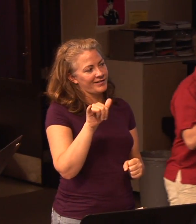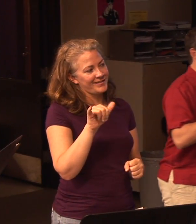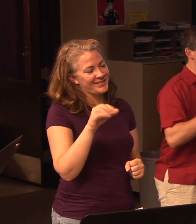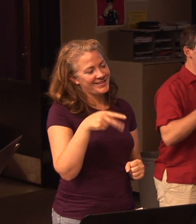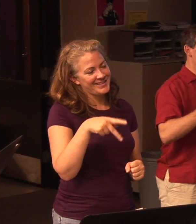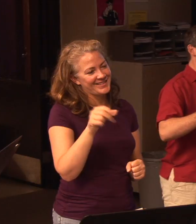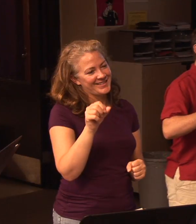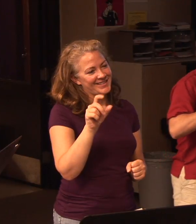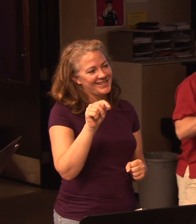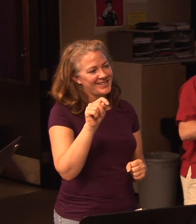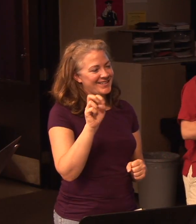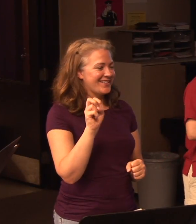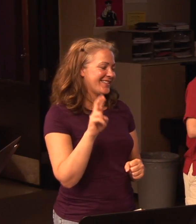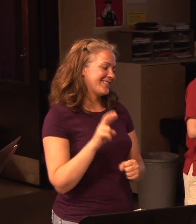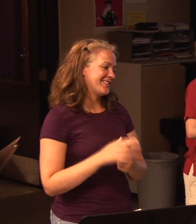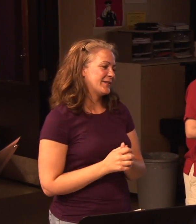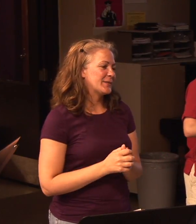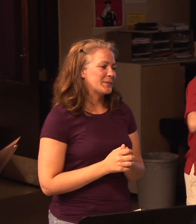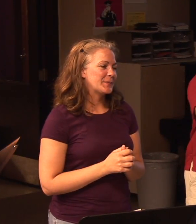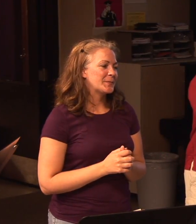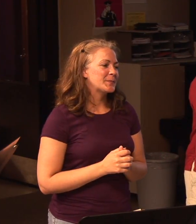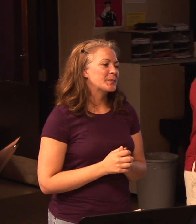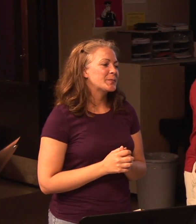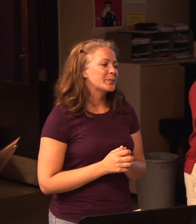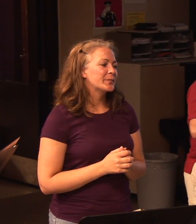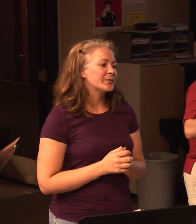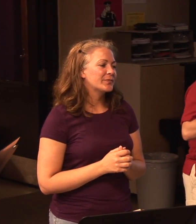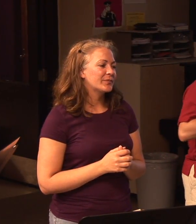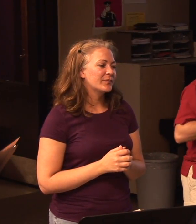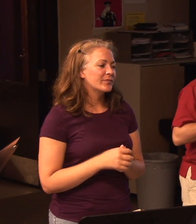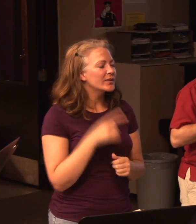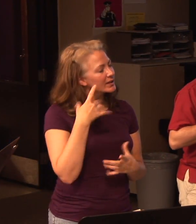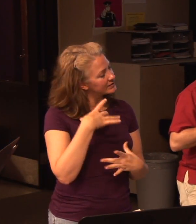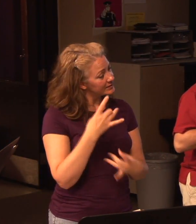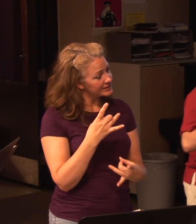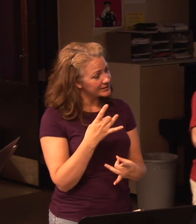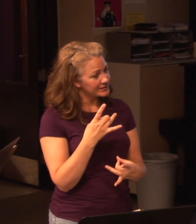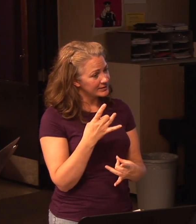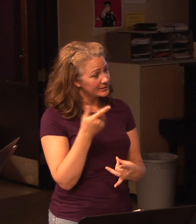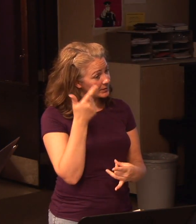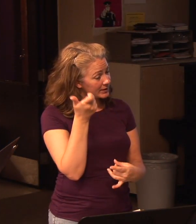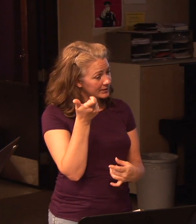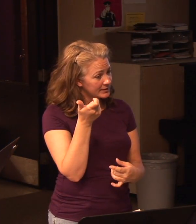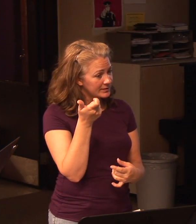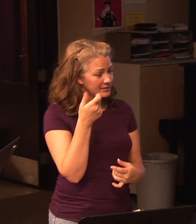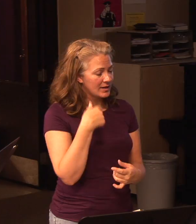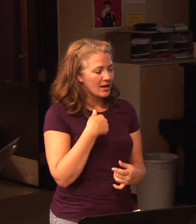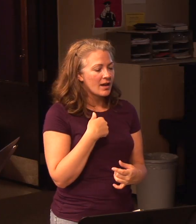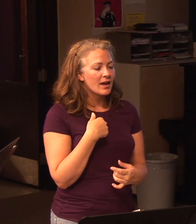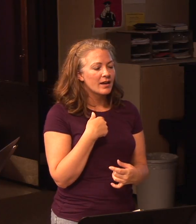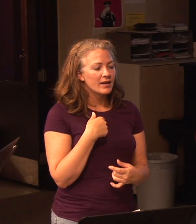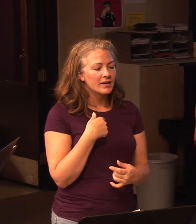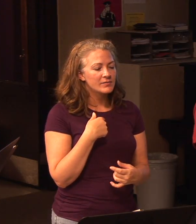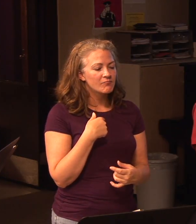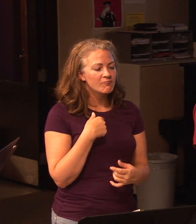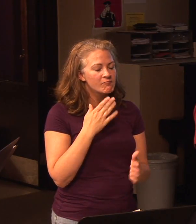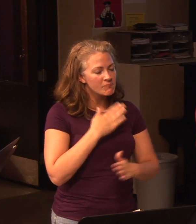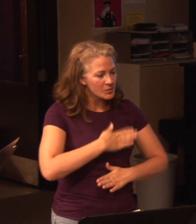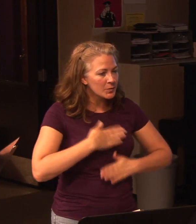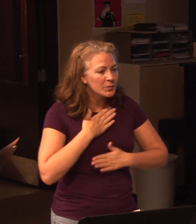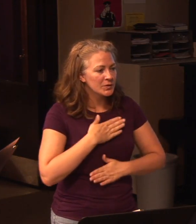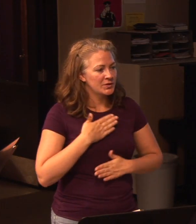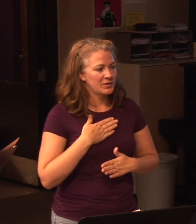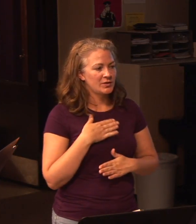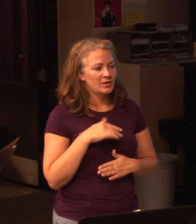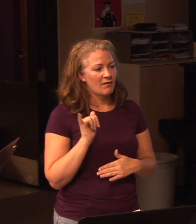Now, Now, Now, You know, It's interesting because I really appreciate Harry Potter. there are a number of